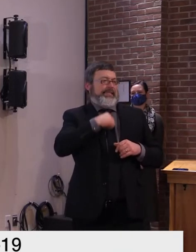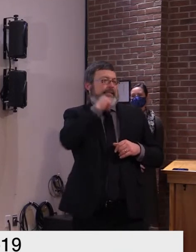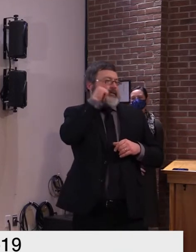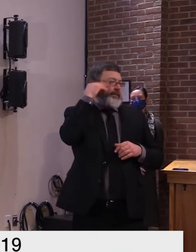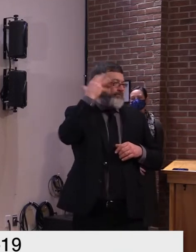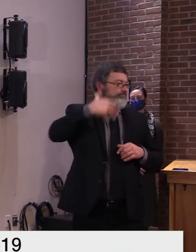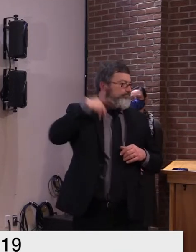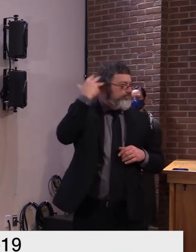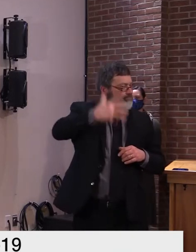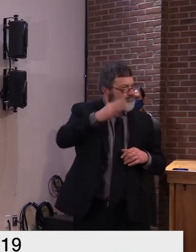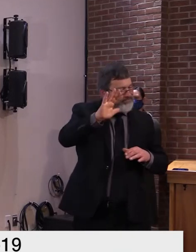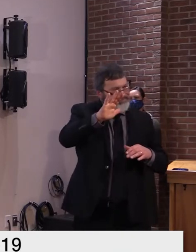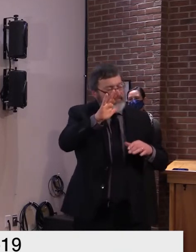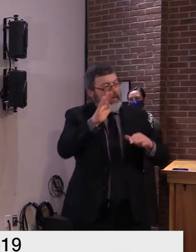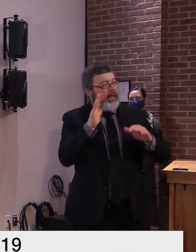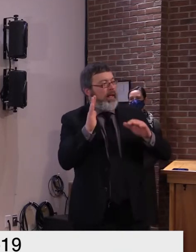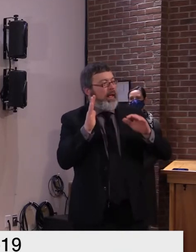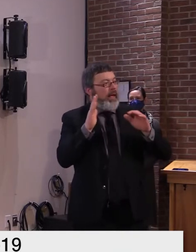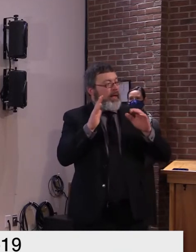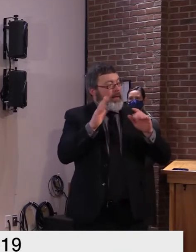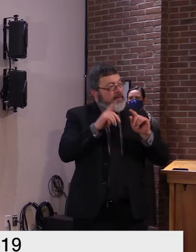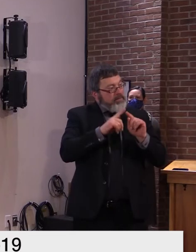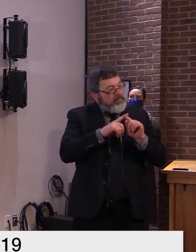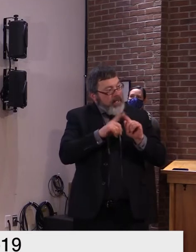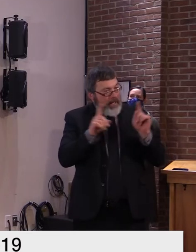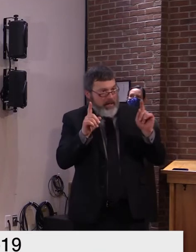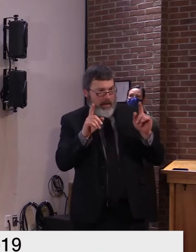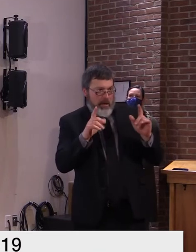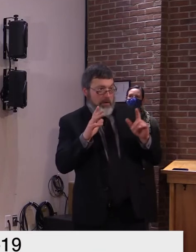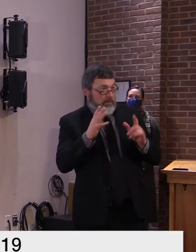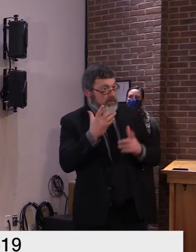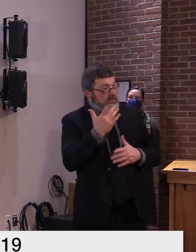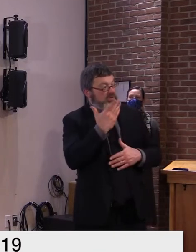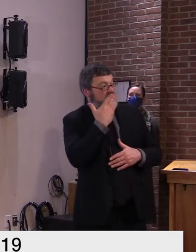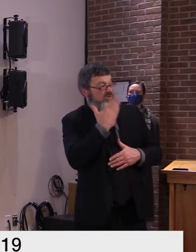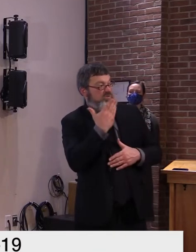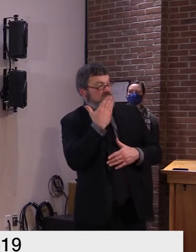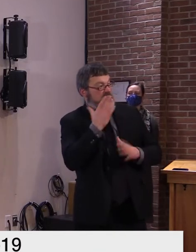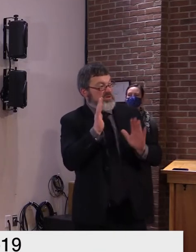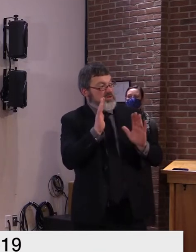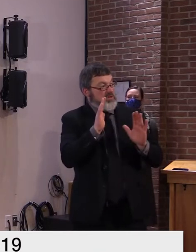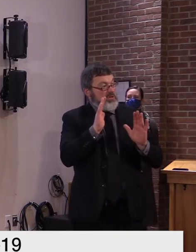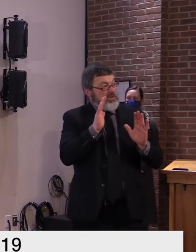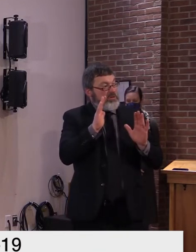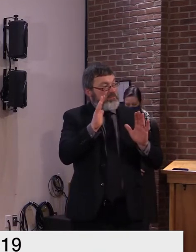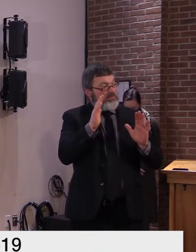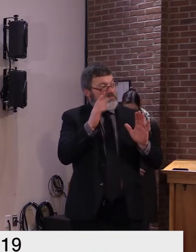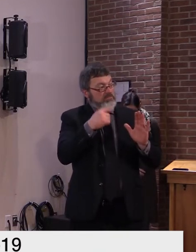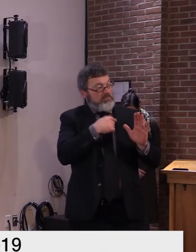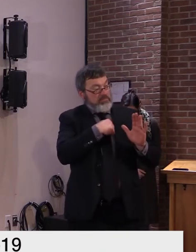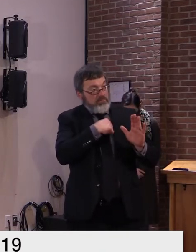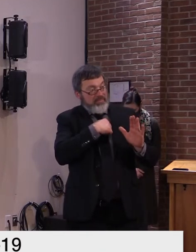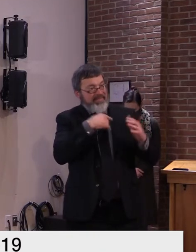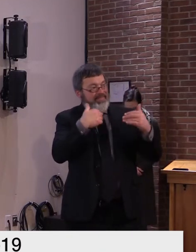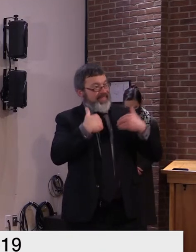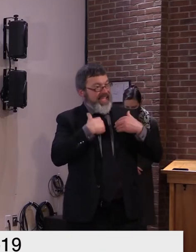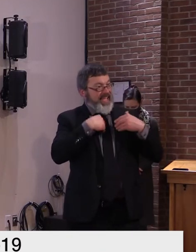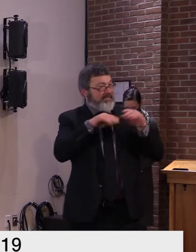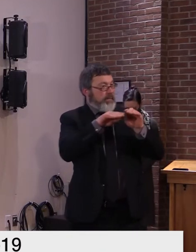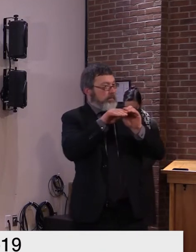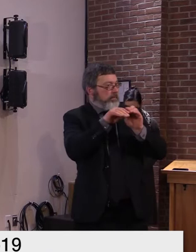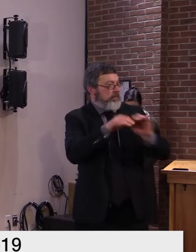we're not seeing a so-called surge on a surge as a number of places in the country have seen